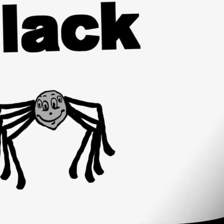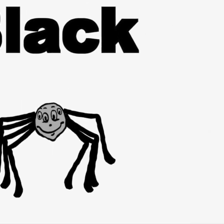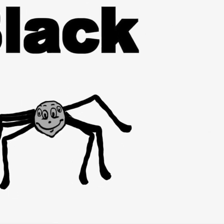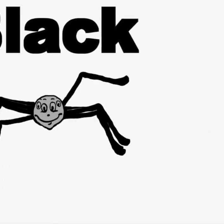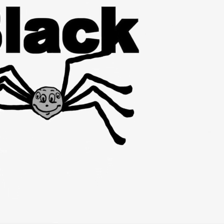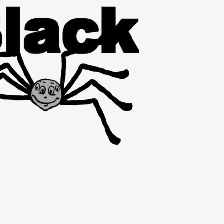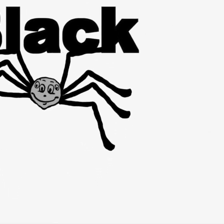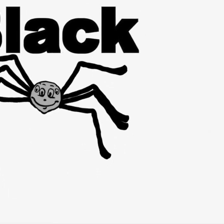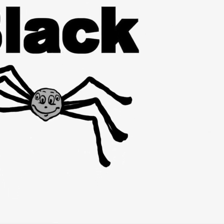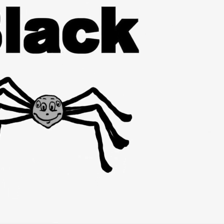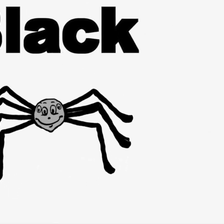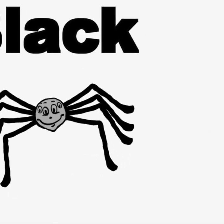Black.